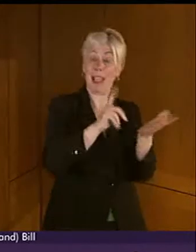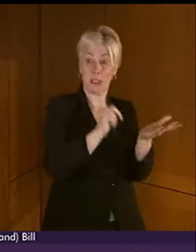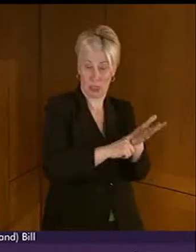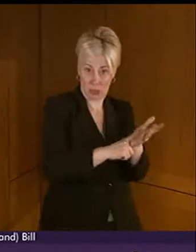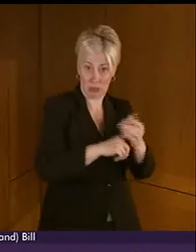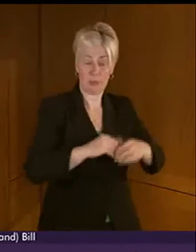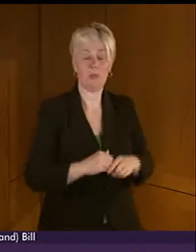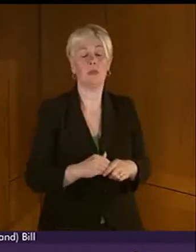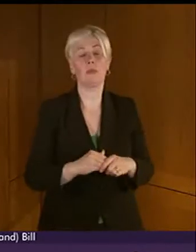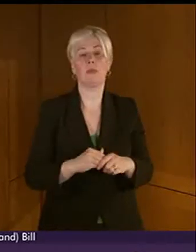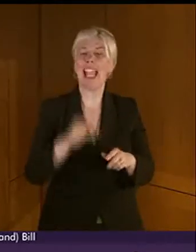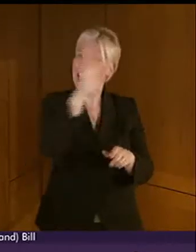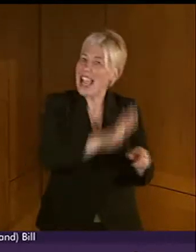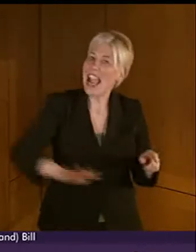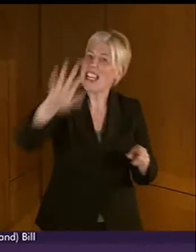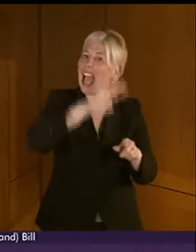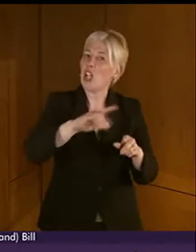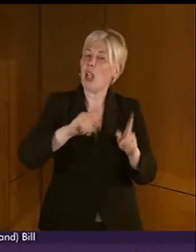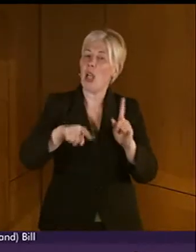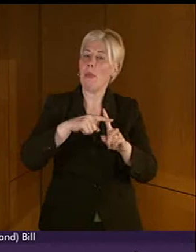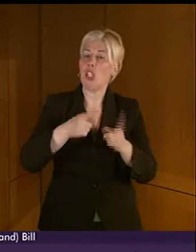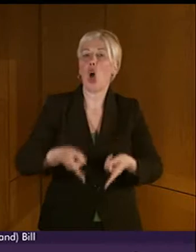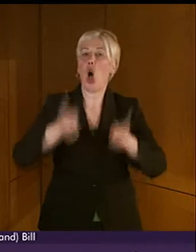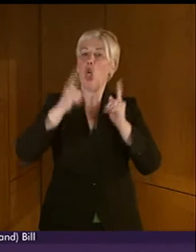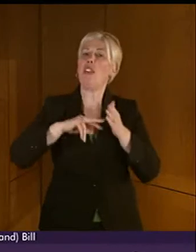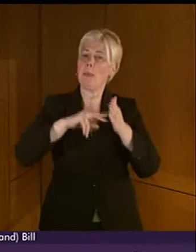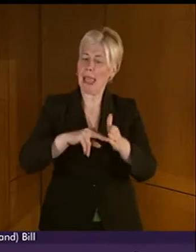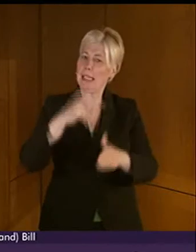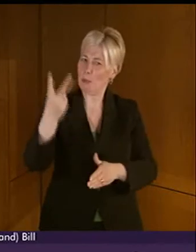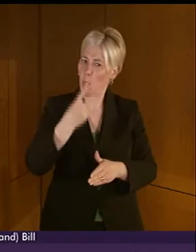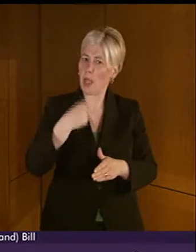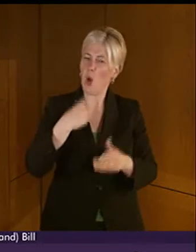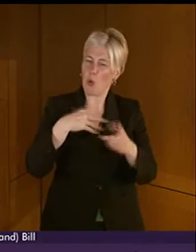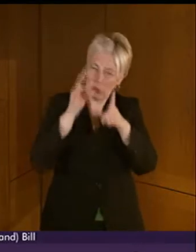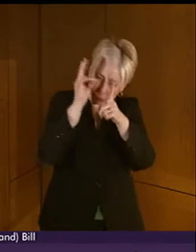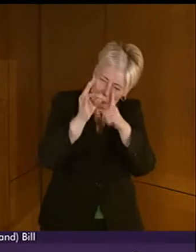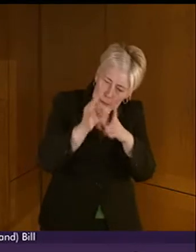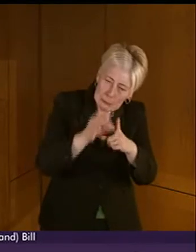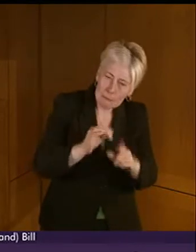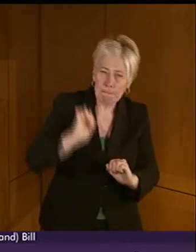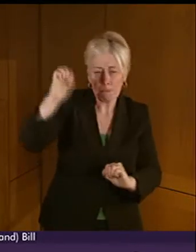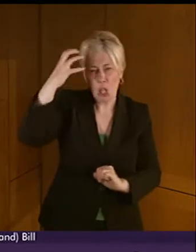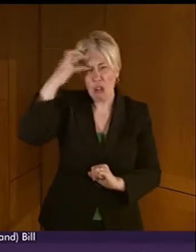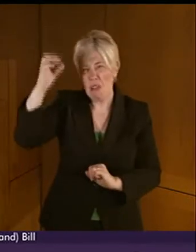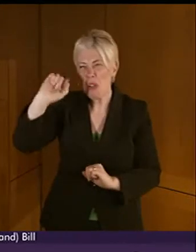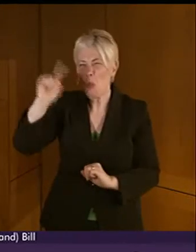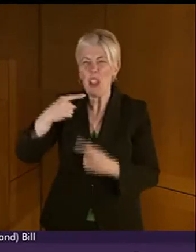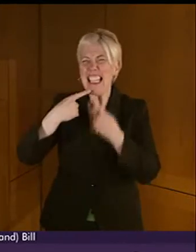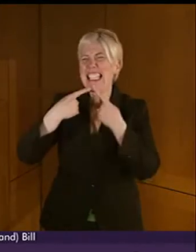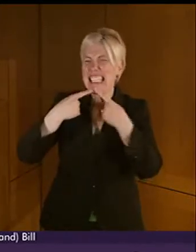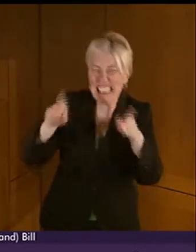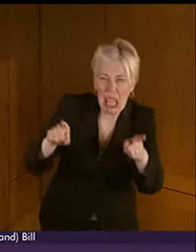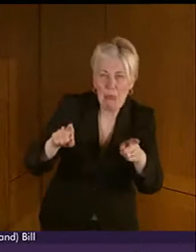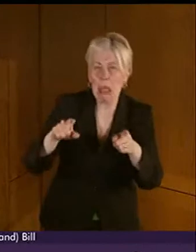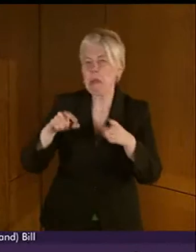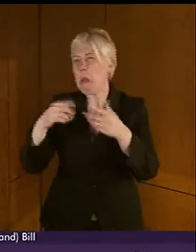authority plans. And although we need to see more detail about the Scottish Government's suggestion for statements to be